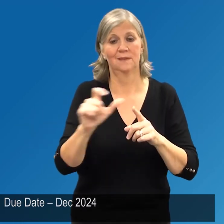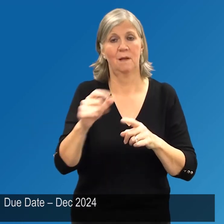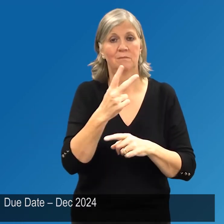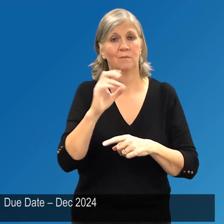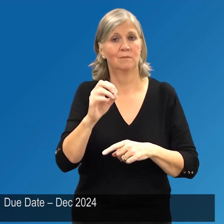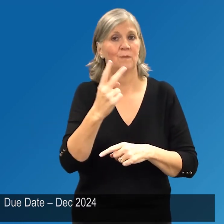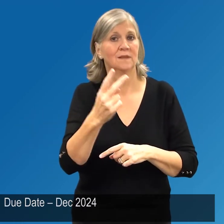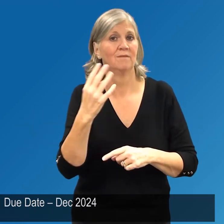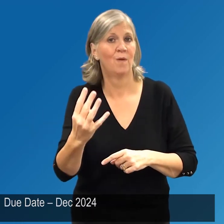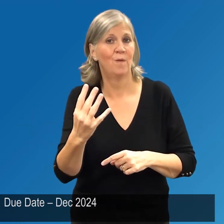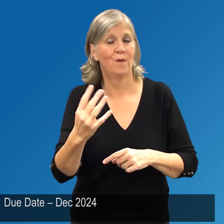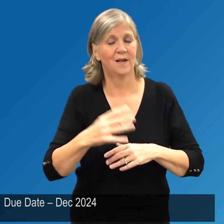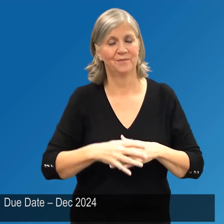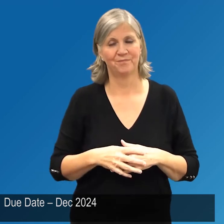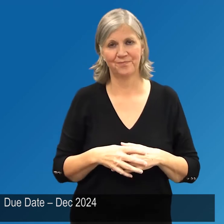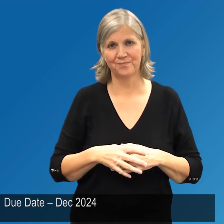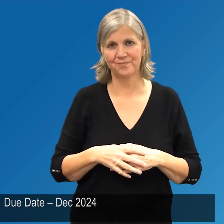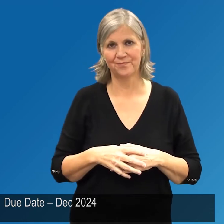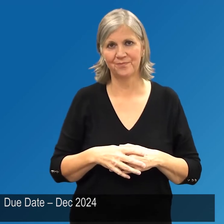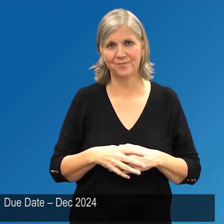Due date December 2024.